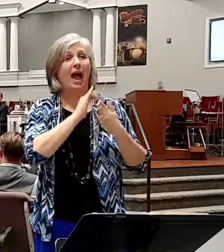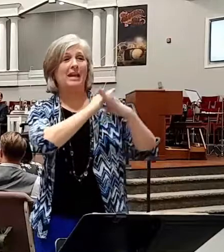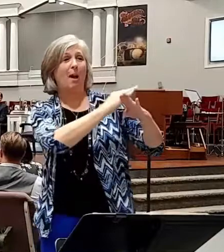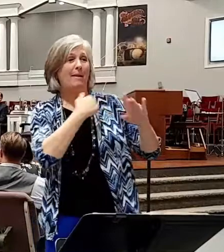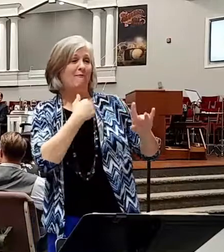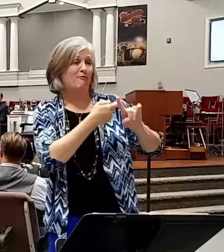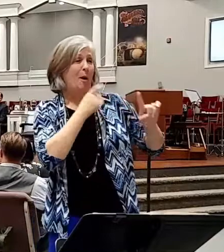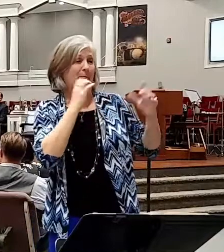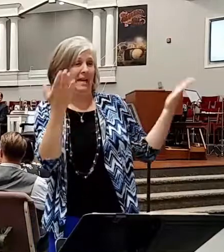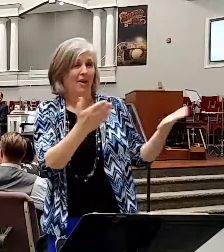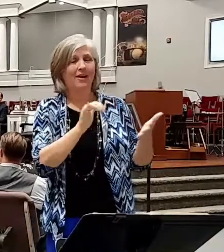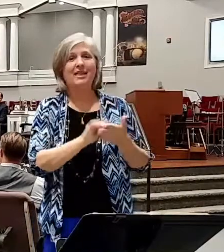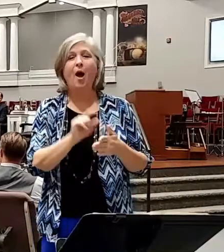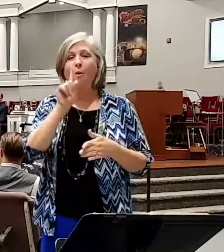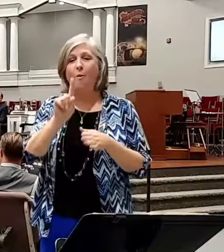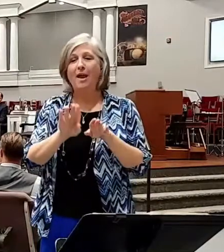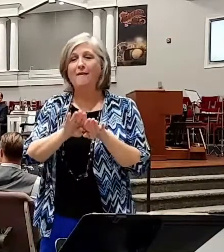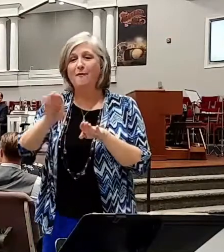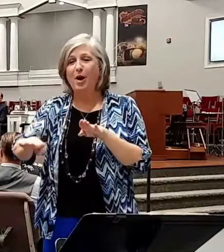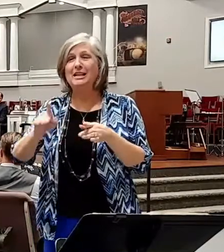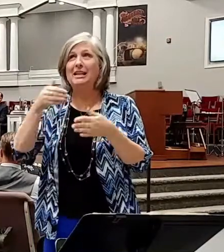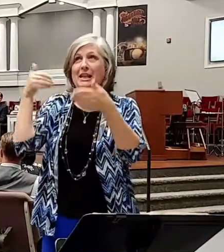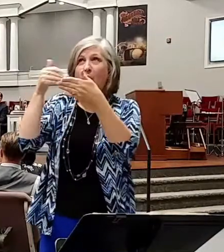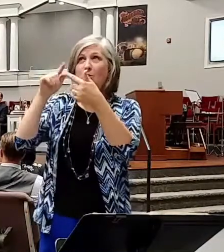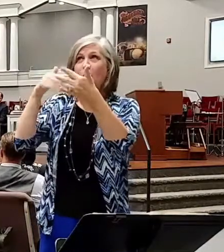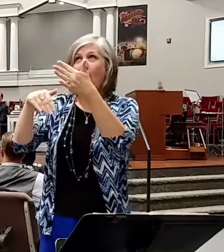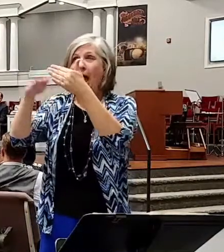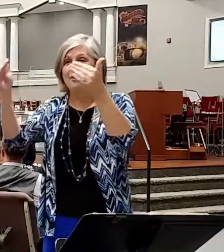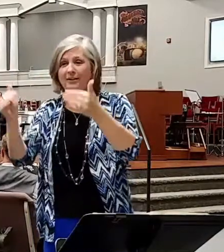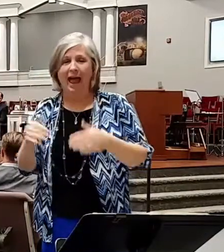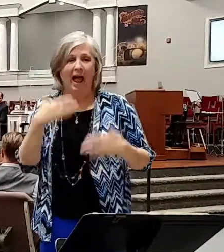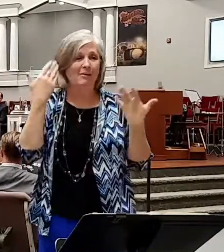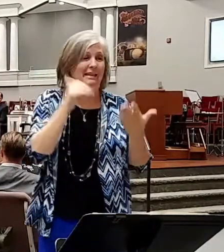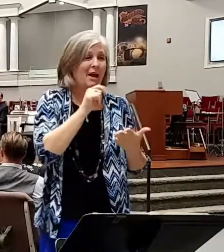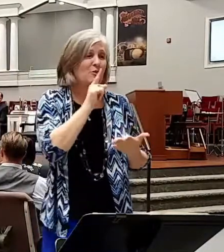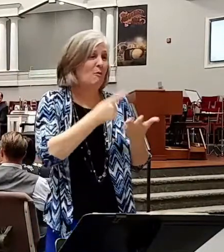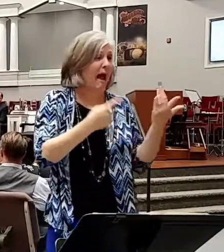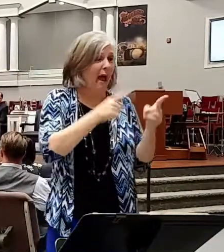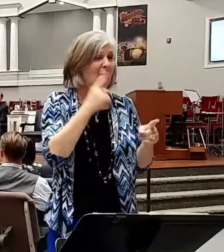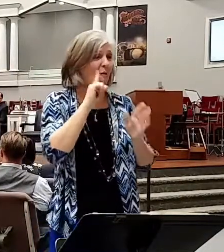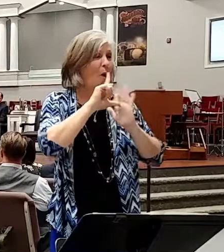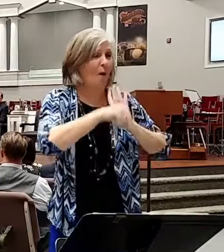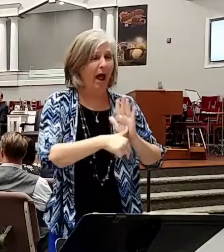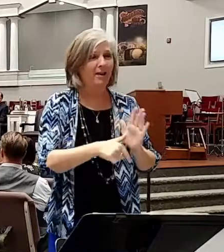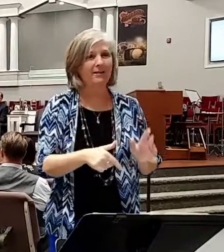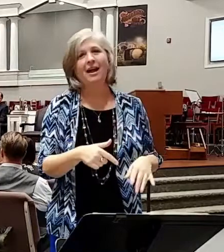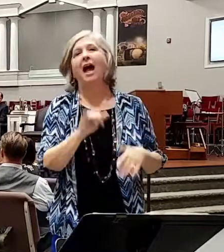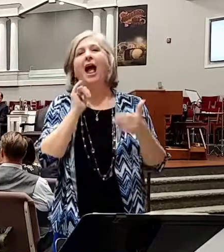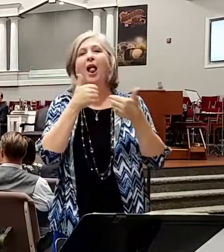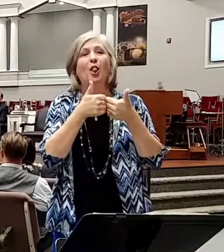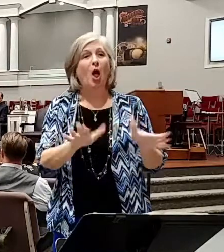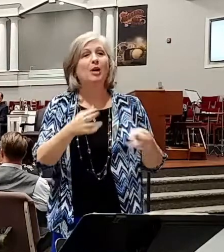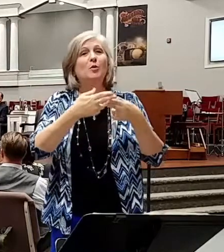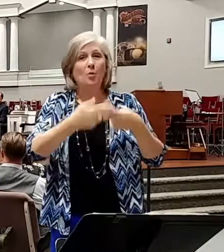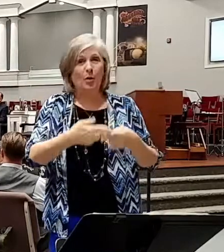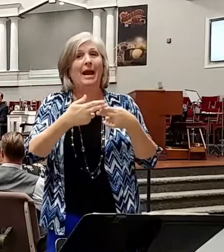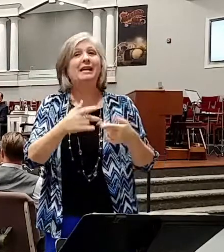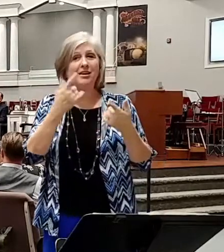one foot into glory and one foot in the world. I wasn't really sure what was going to happen there for a while. I lost some weight during that time and I discovered